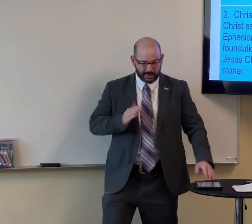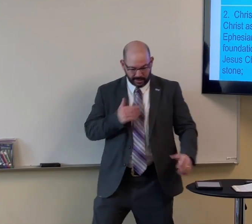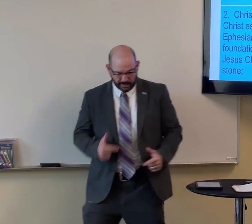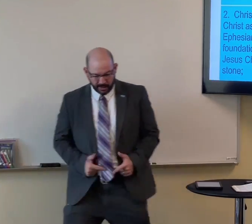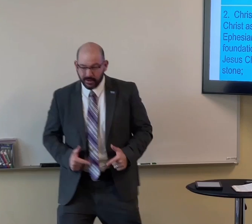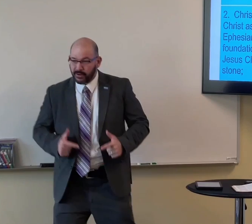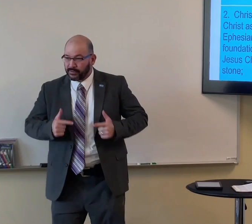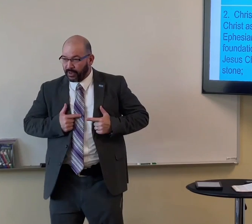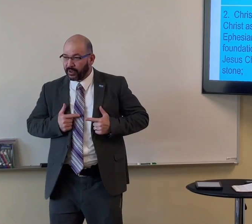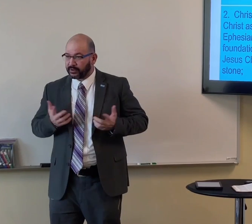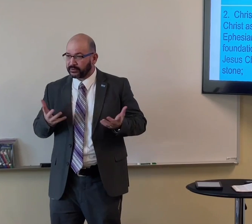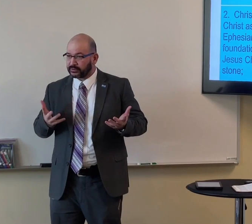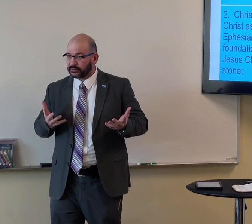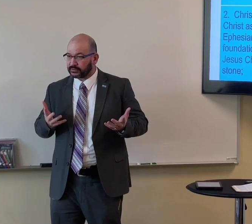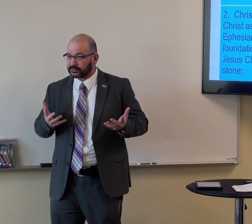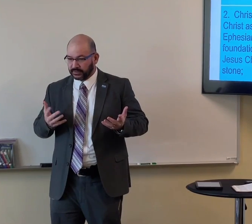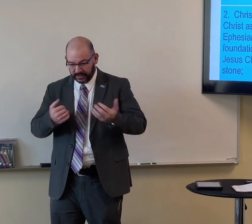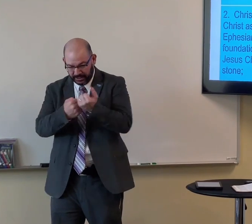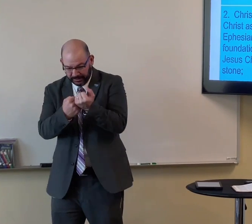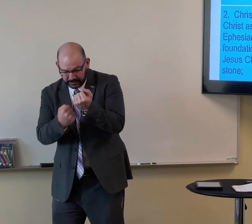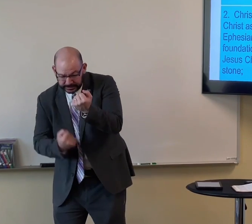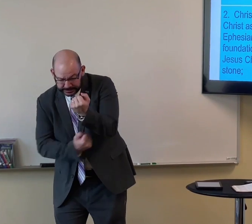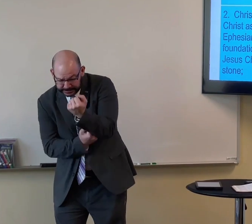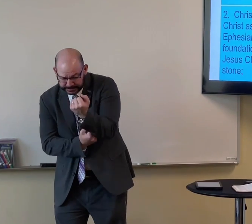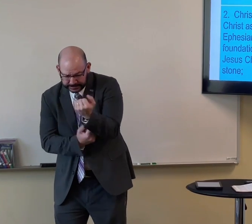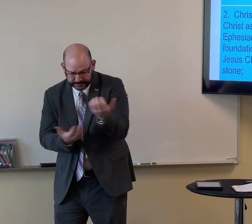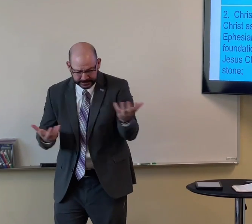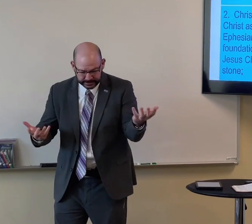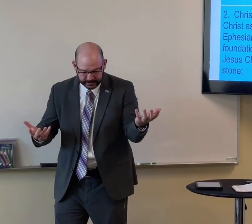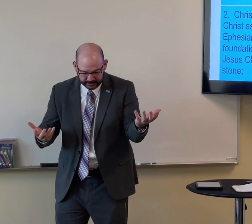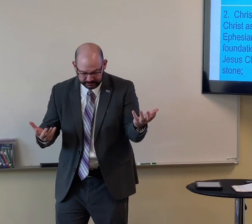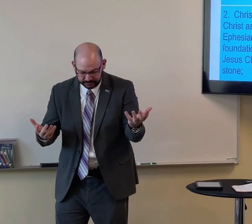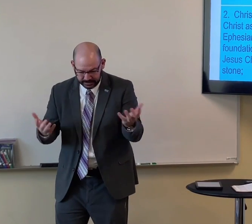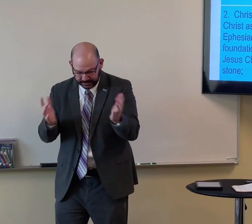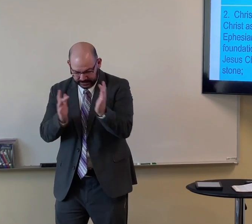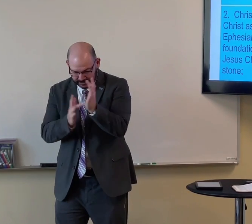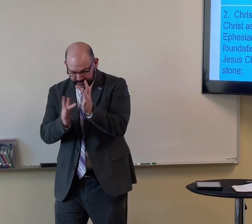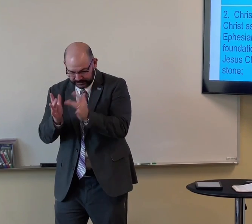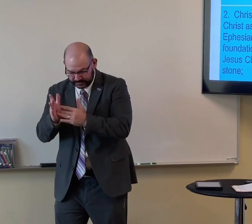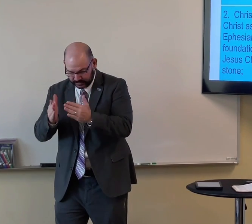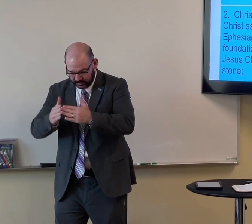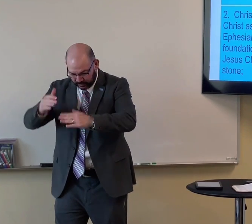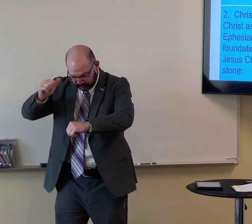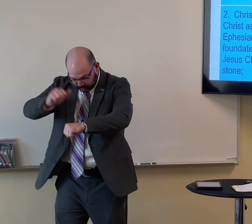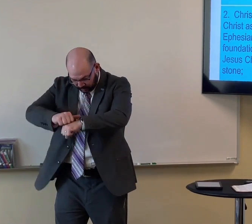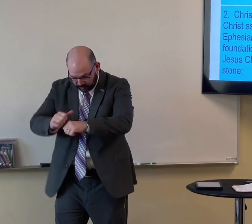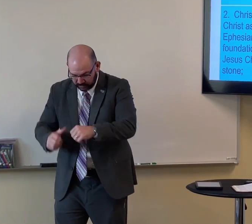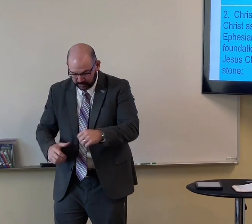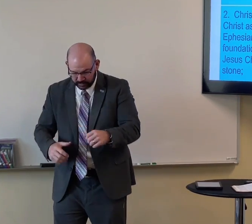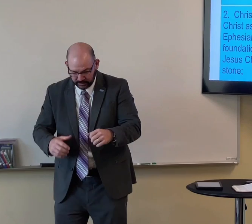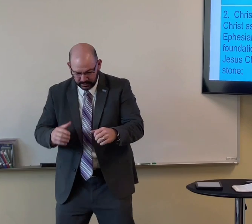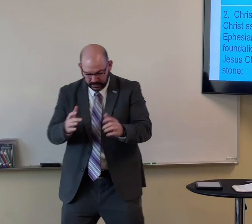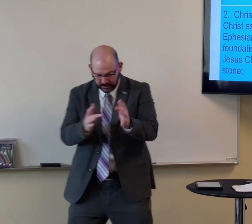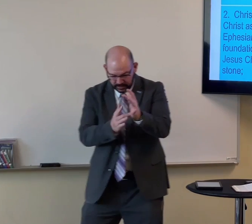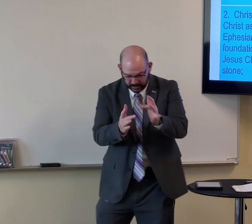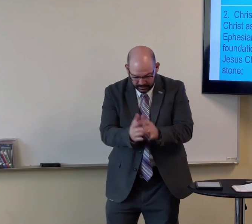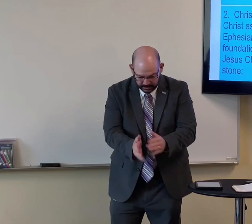our lives our foundation Jesus is the chief cornerstone